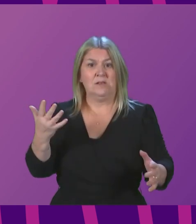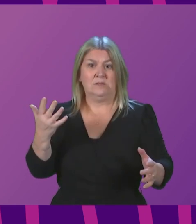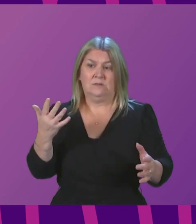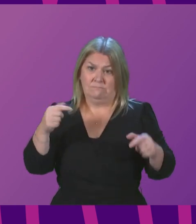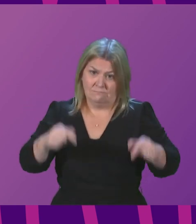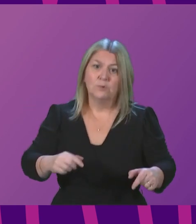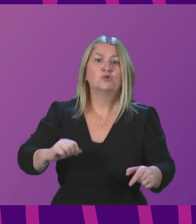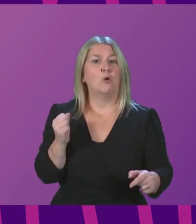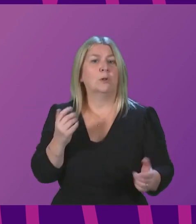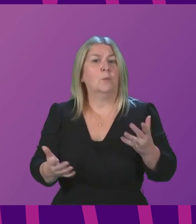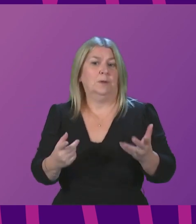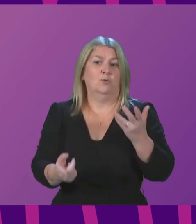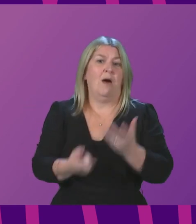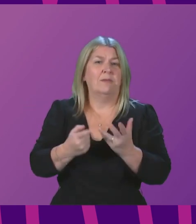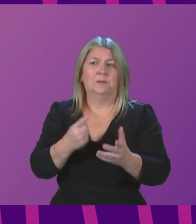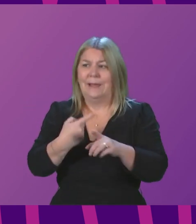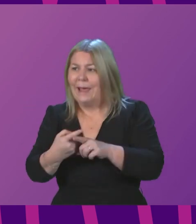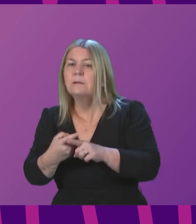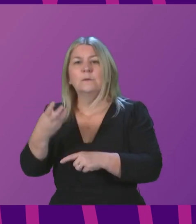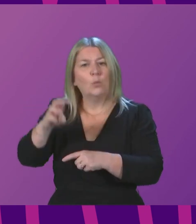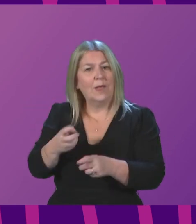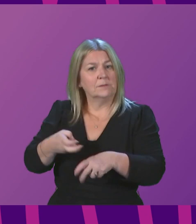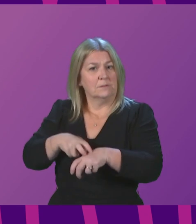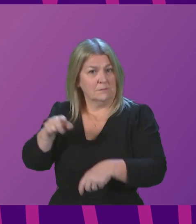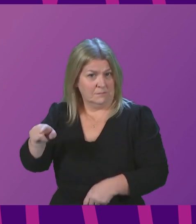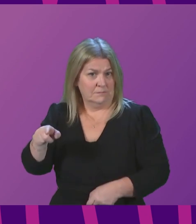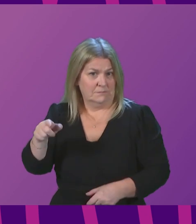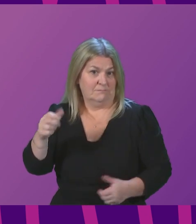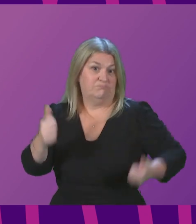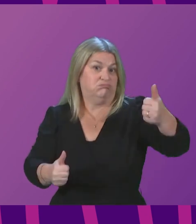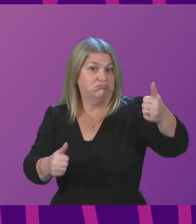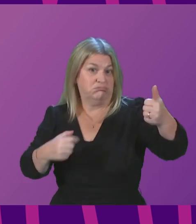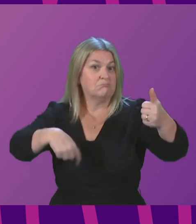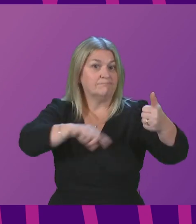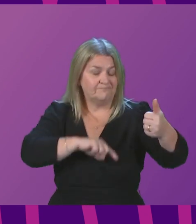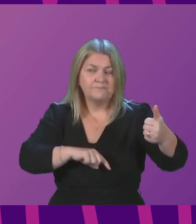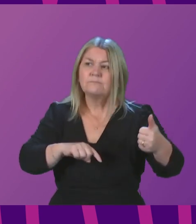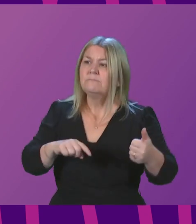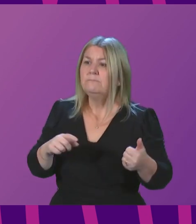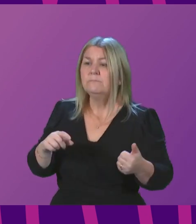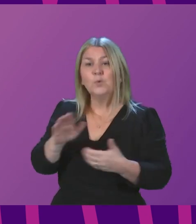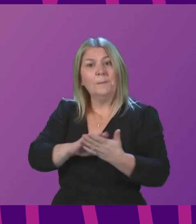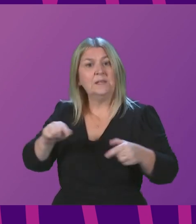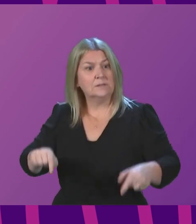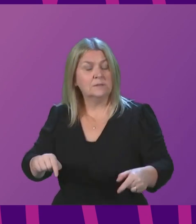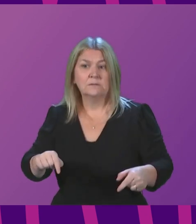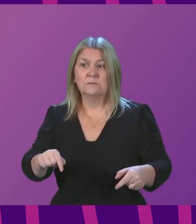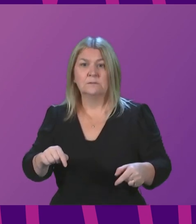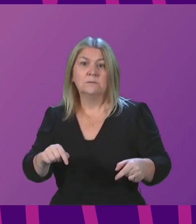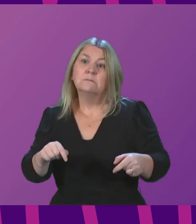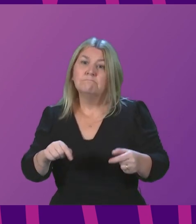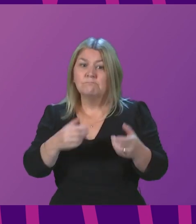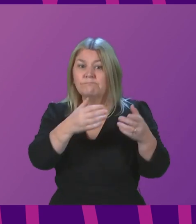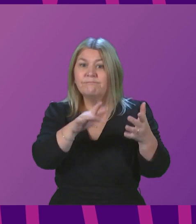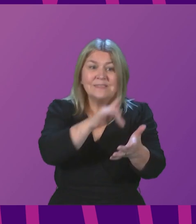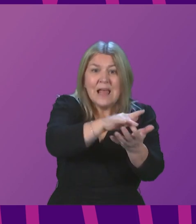that speed up even more. That says to me that what we have been doing, the mix of facilities has been right, but we've got